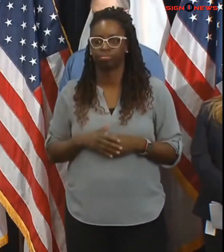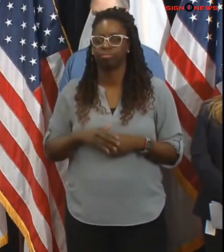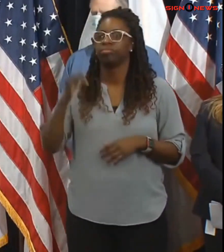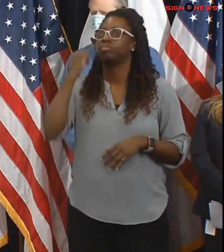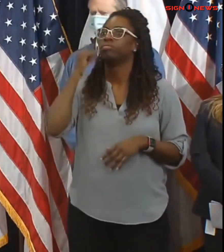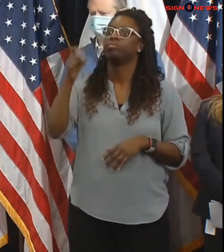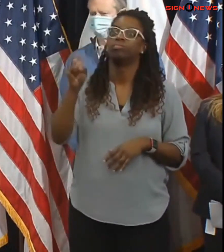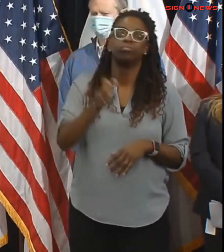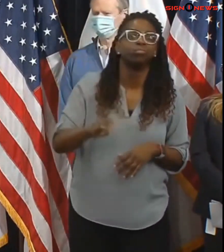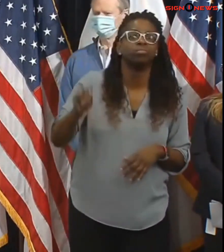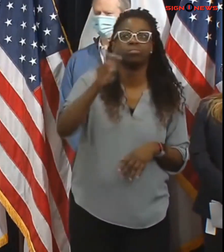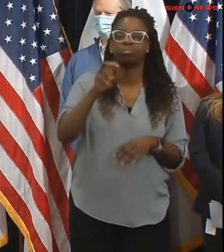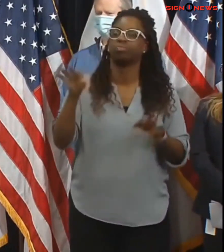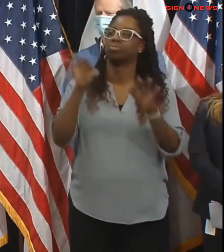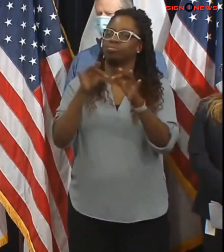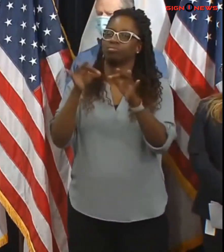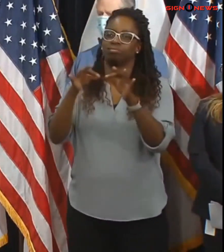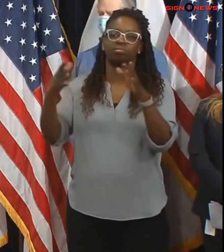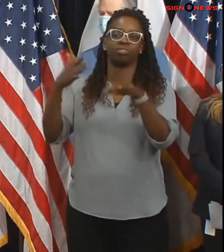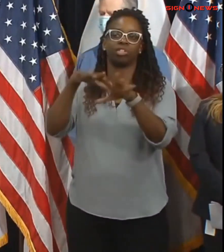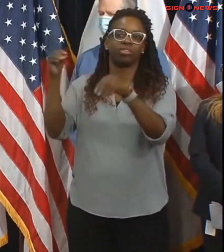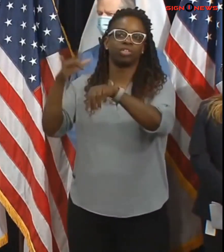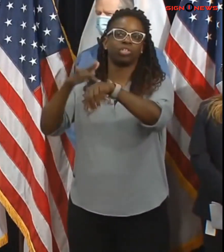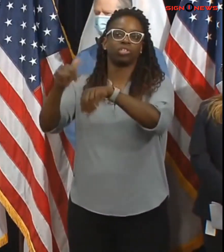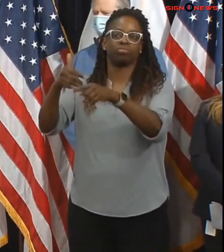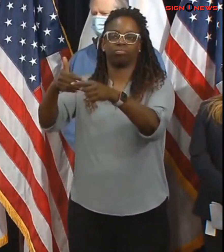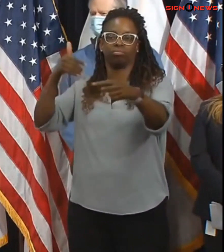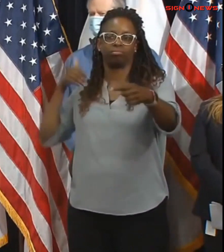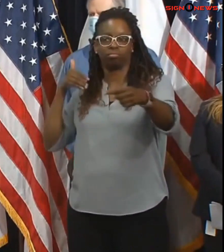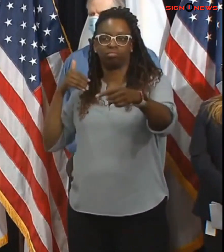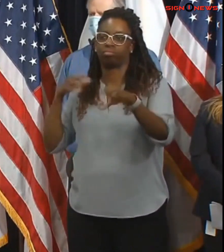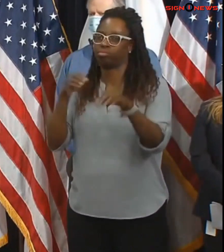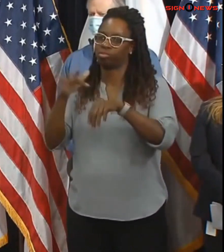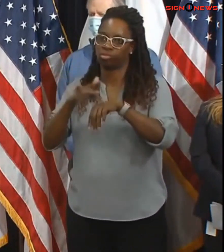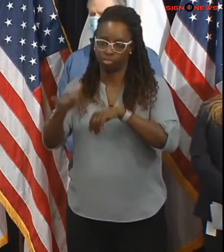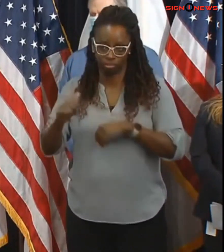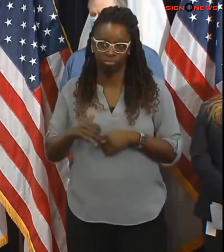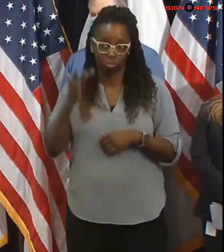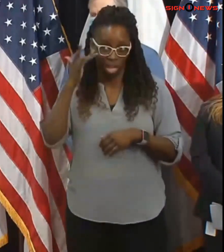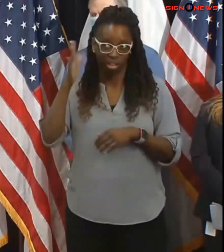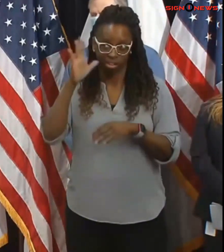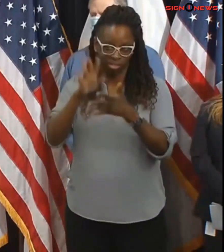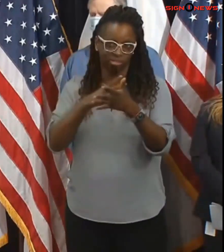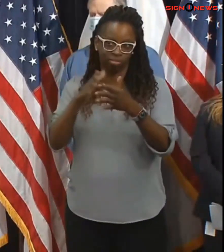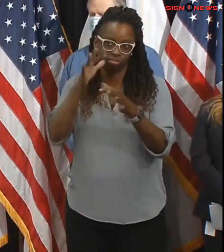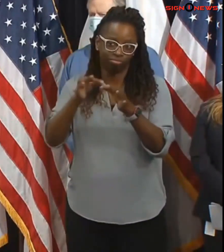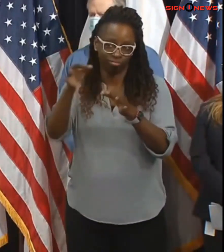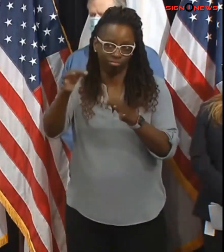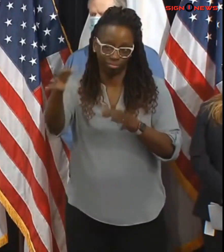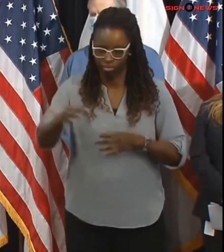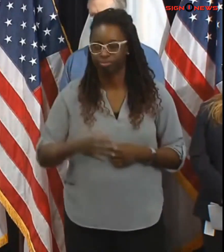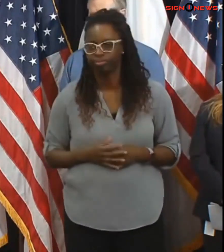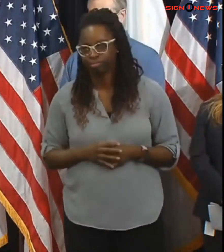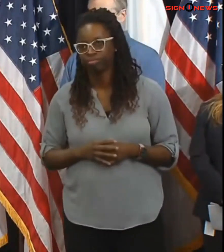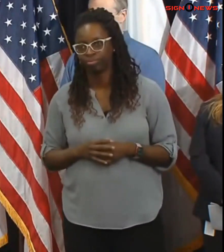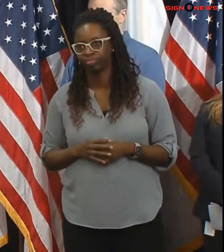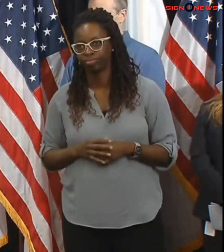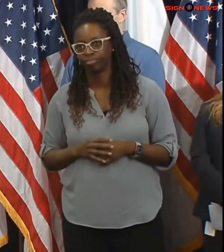expect that there may be delays as uh as the day unfolds i want to encourage people to continue